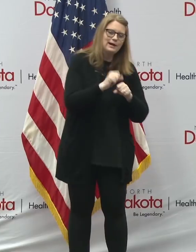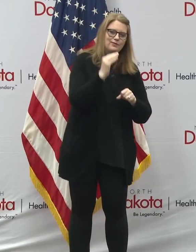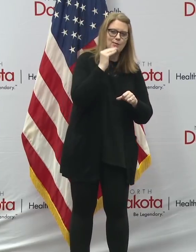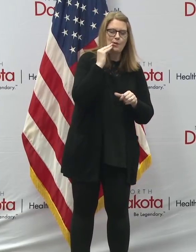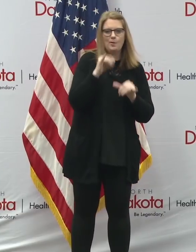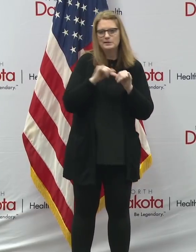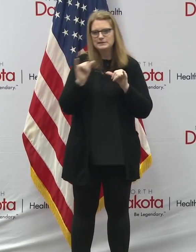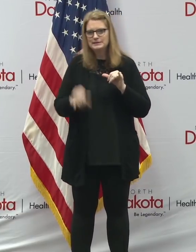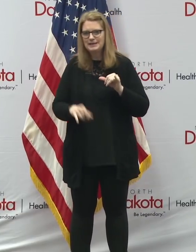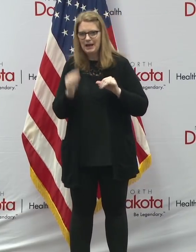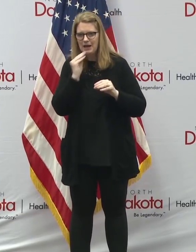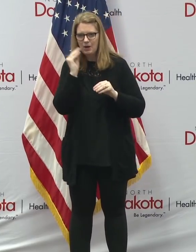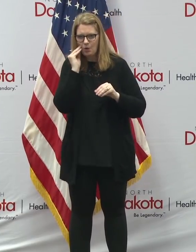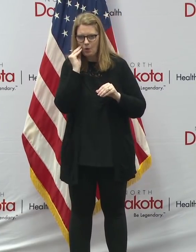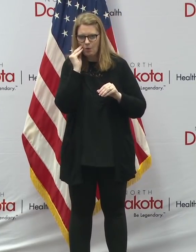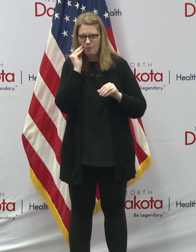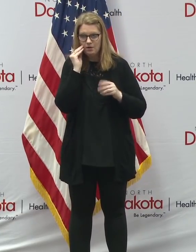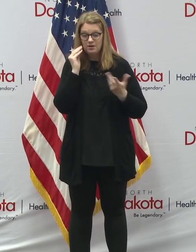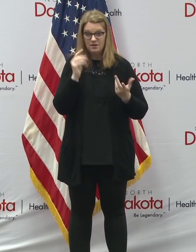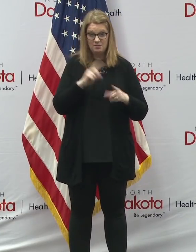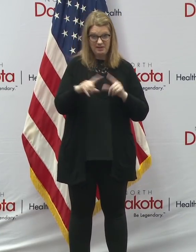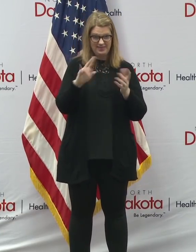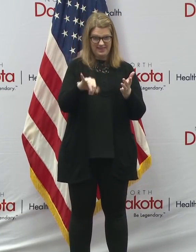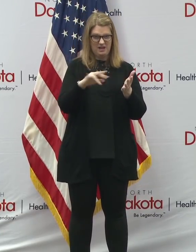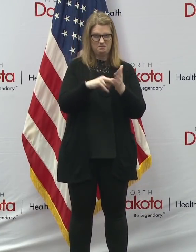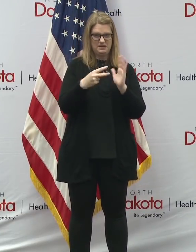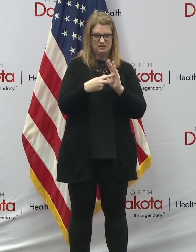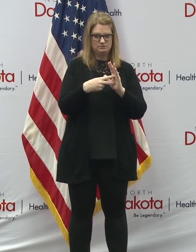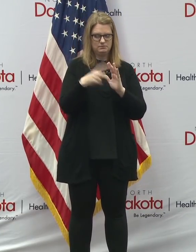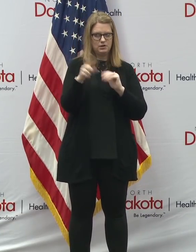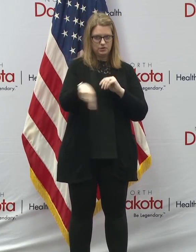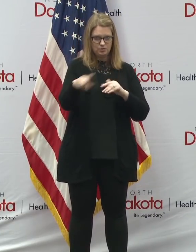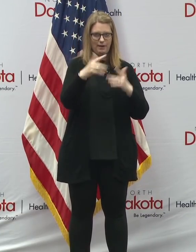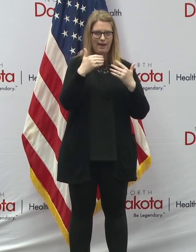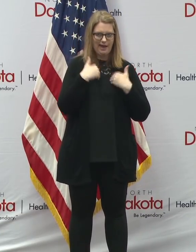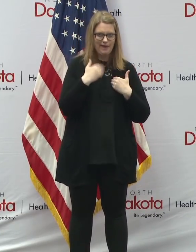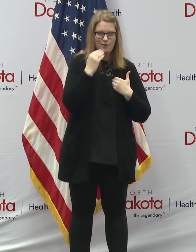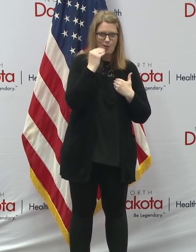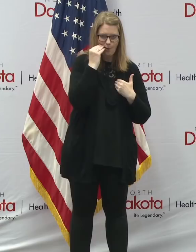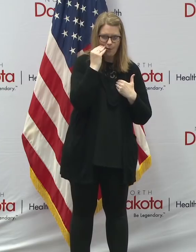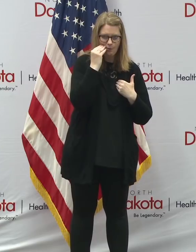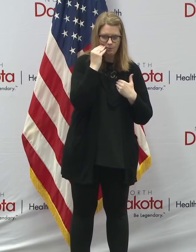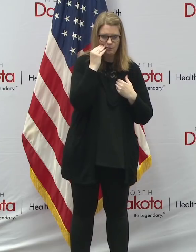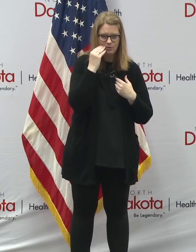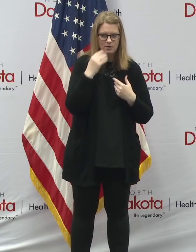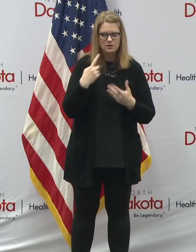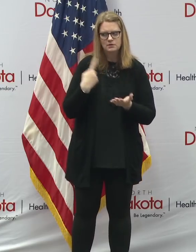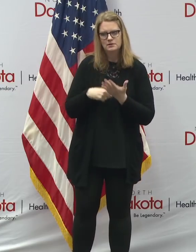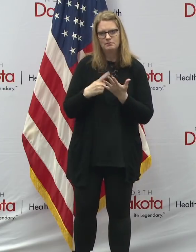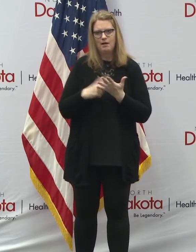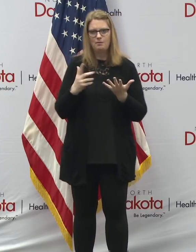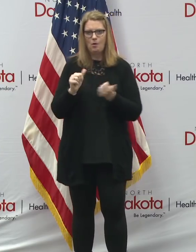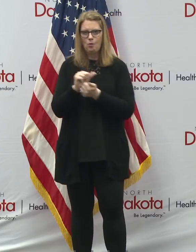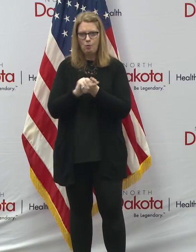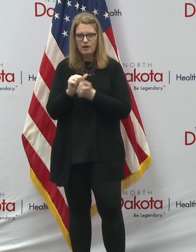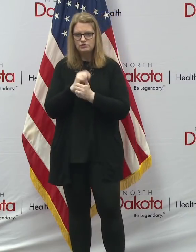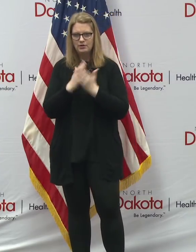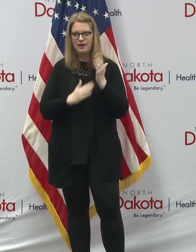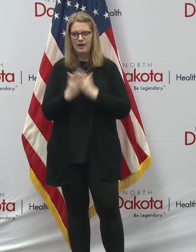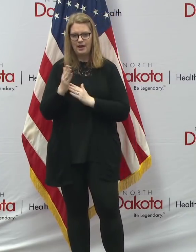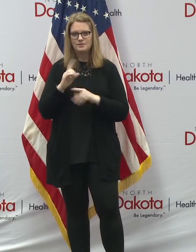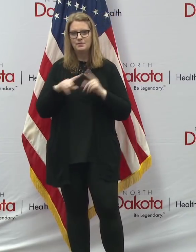staying at home, but that presupposes that you have a home. We've also talked a lot about washing our hands, but that